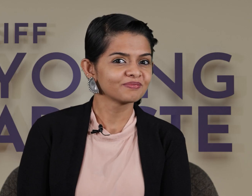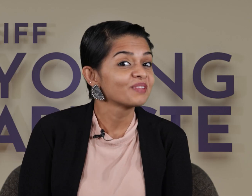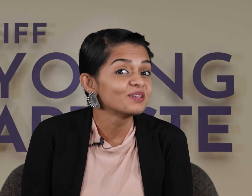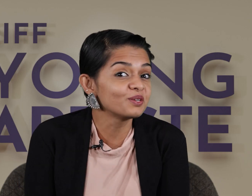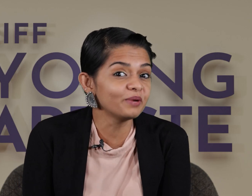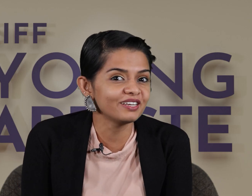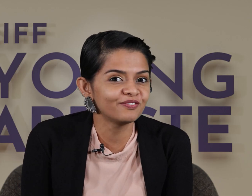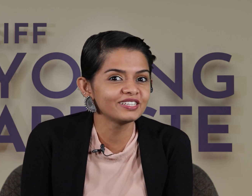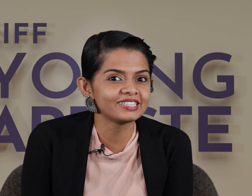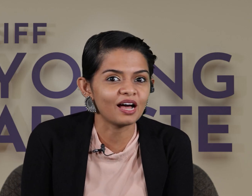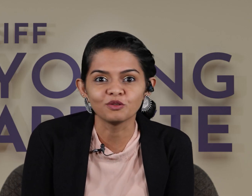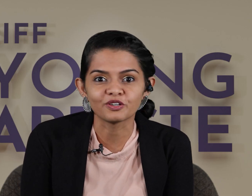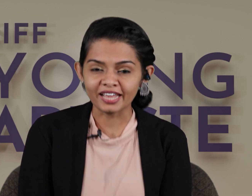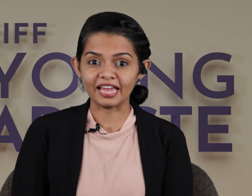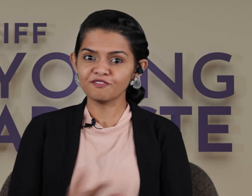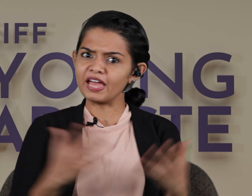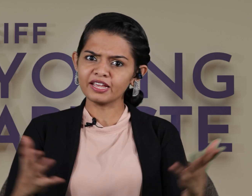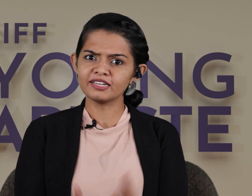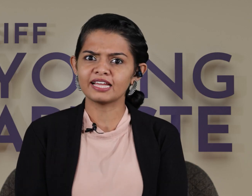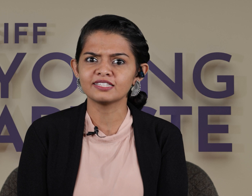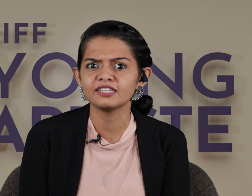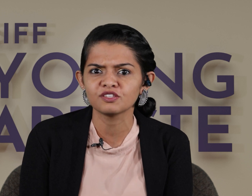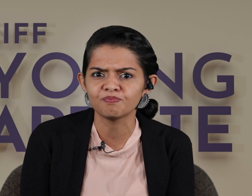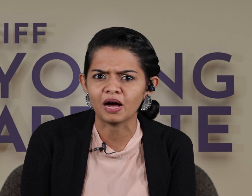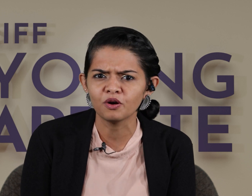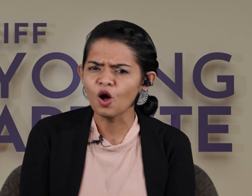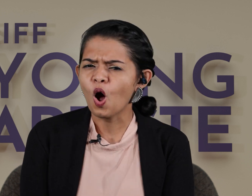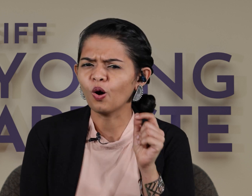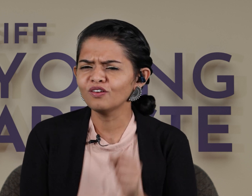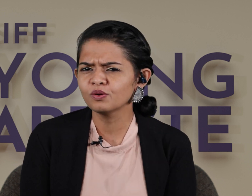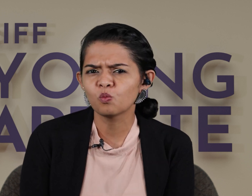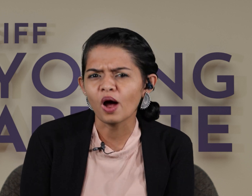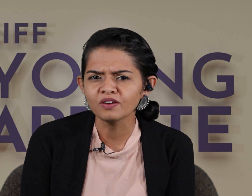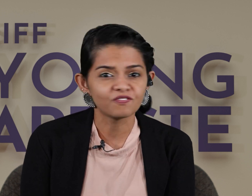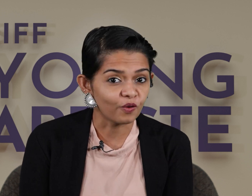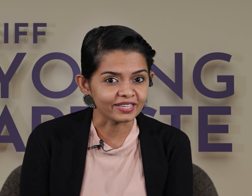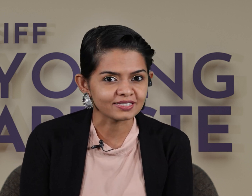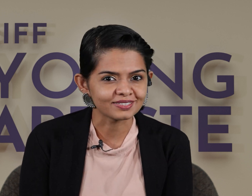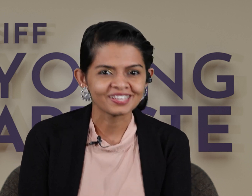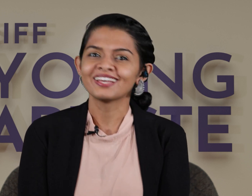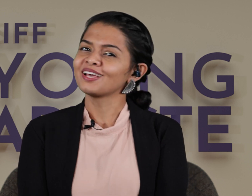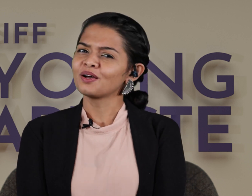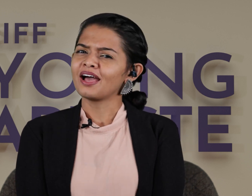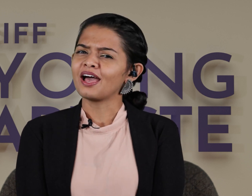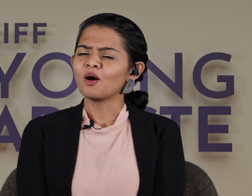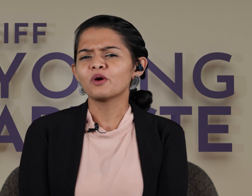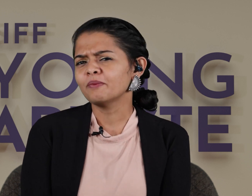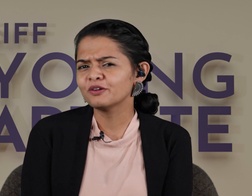so many different sounds right and varying intensities of power all from one voice what about